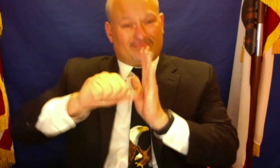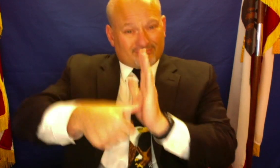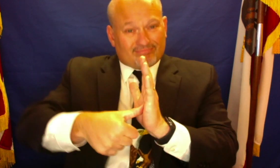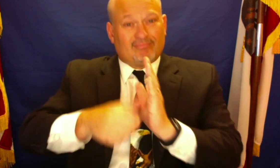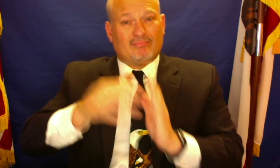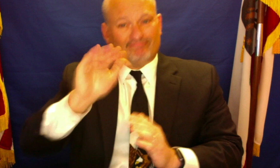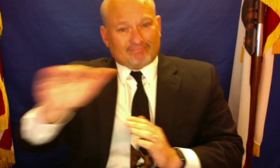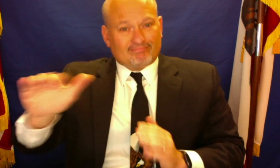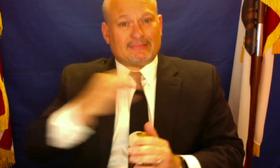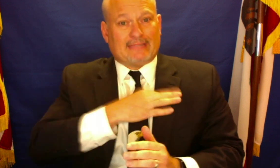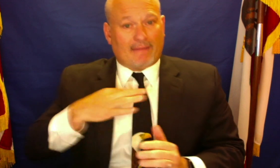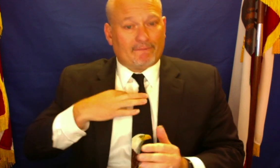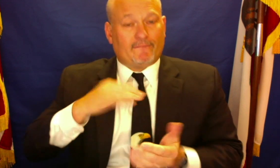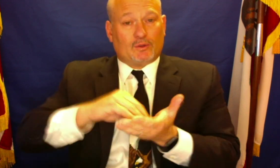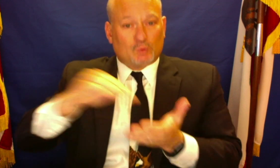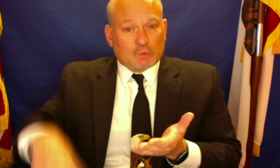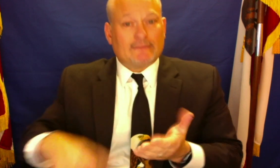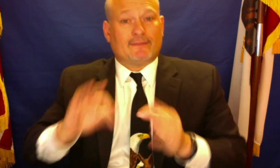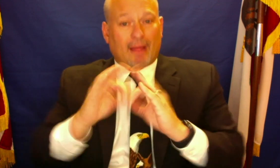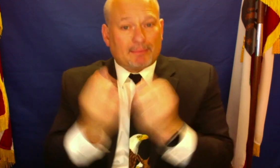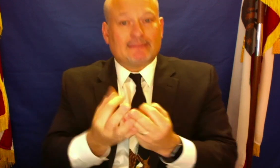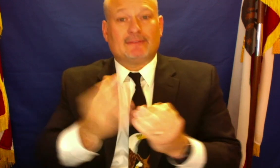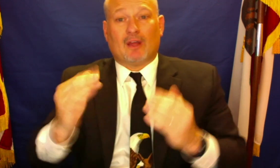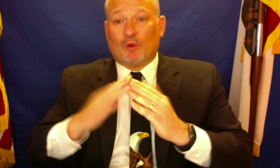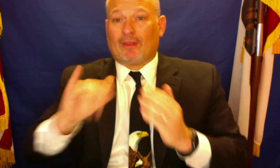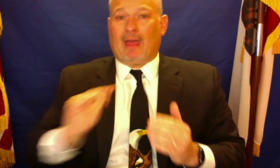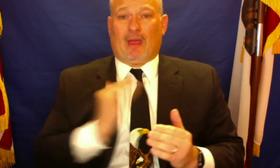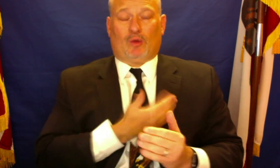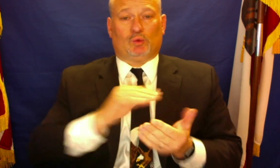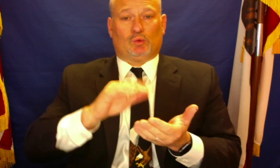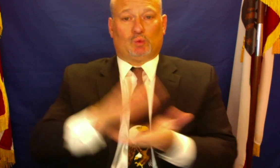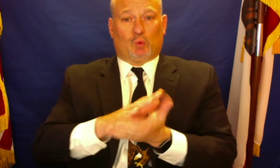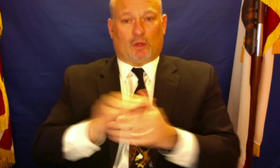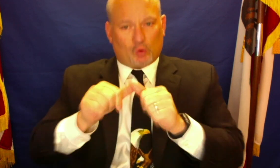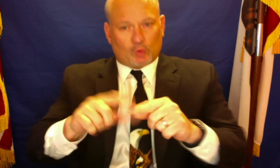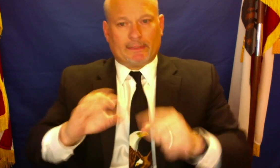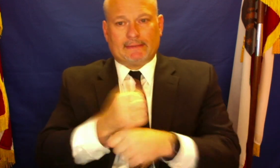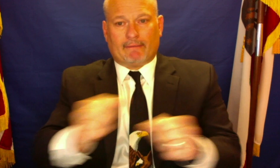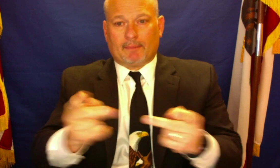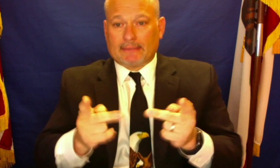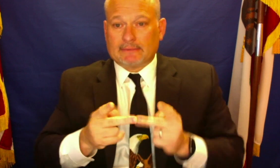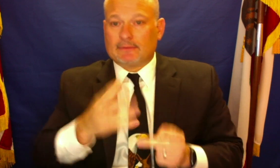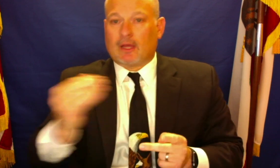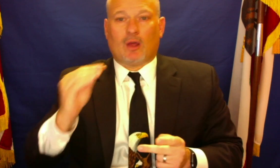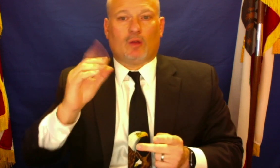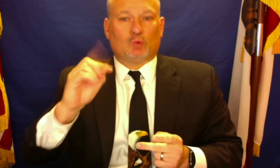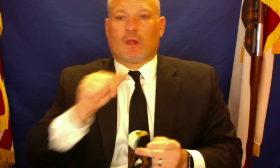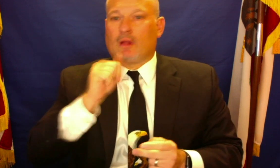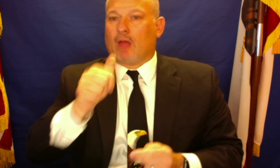I want to emphasize and reassure our staff, family, students, and community that our school is a safe place and we do not